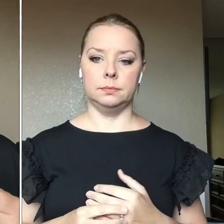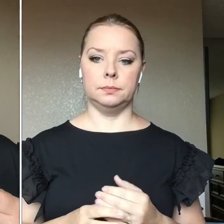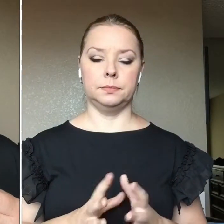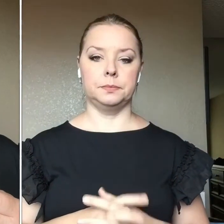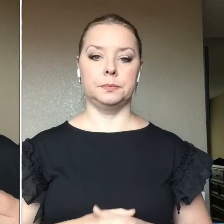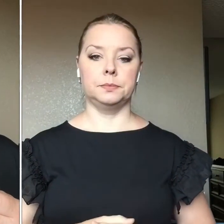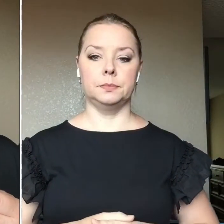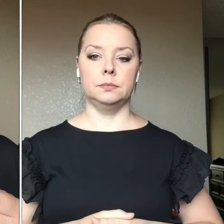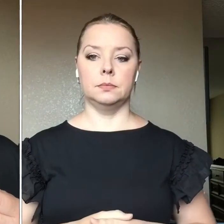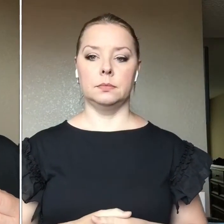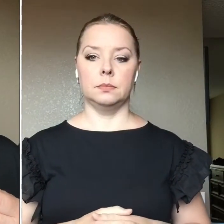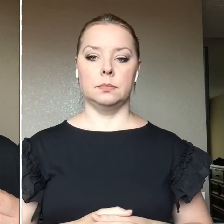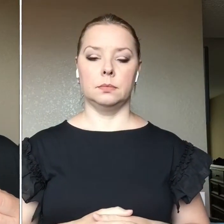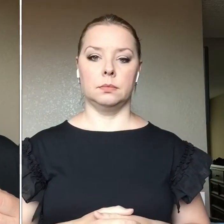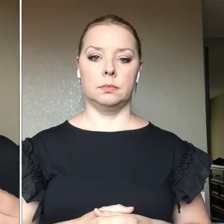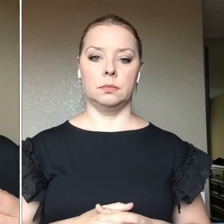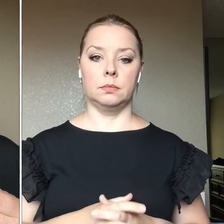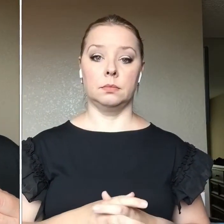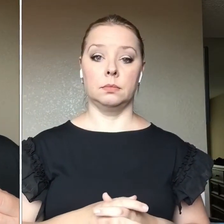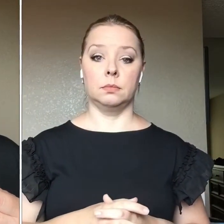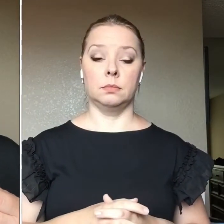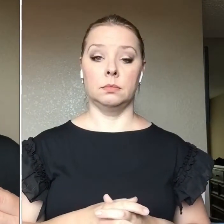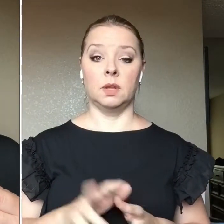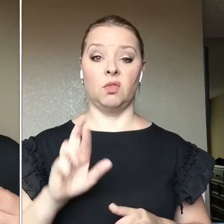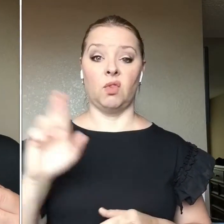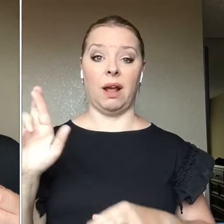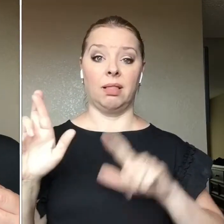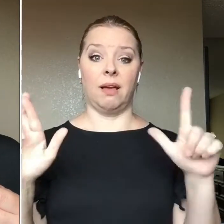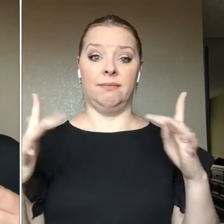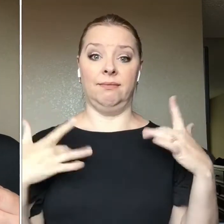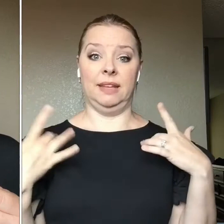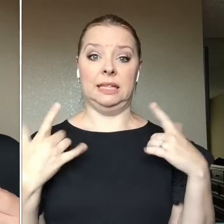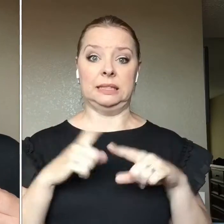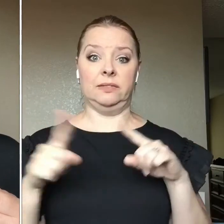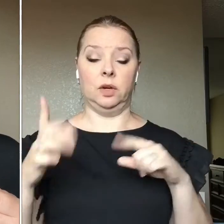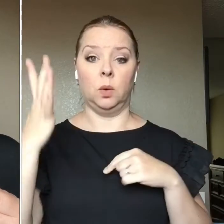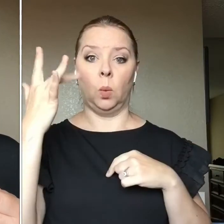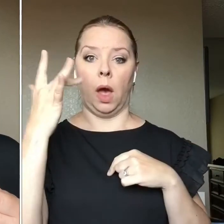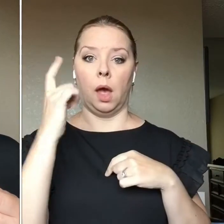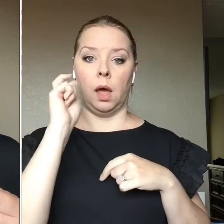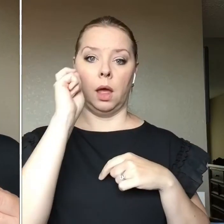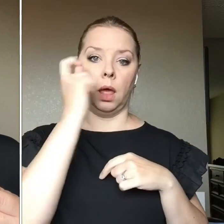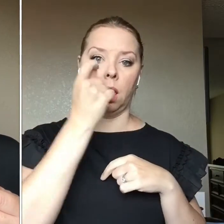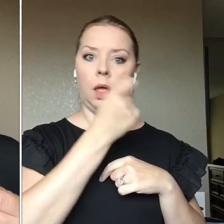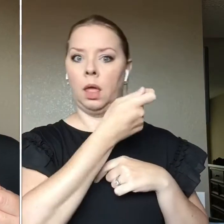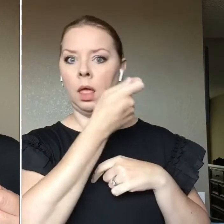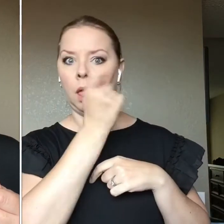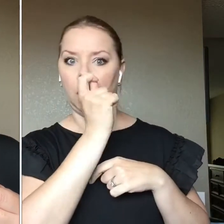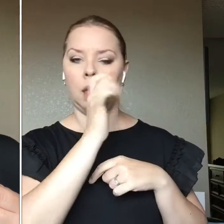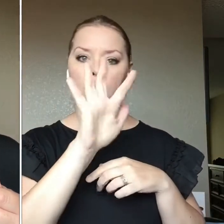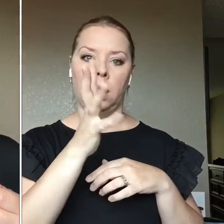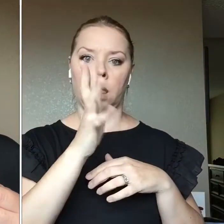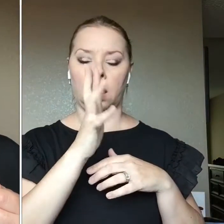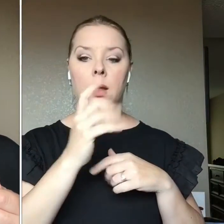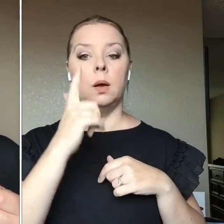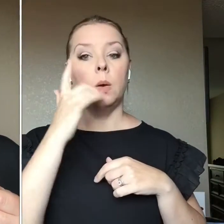The right and the left are always going to feel a little bit different because of how you,